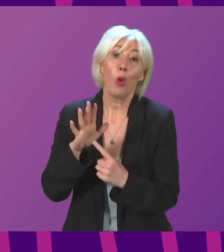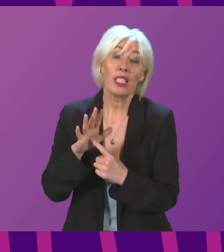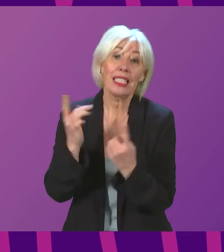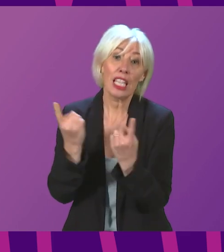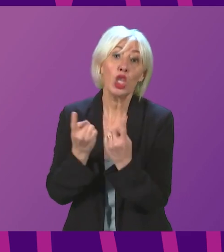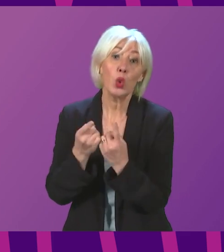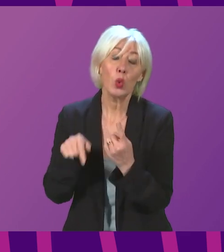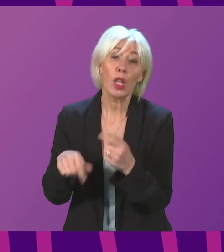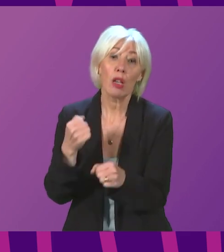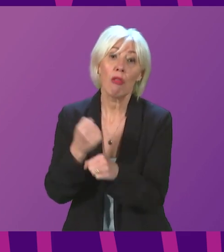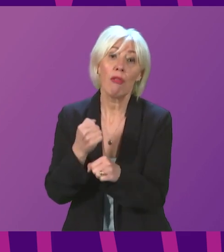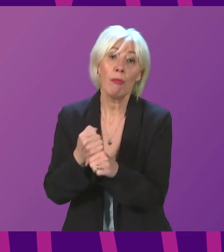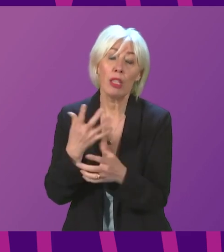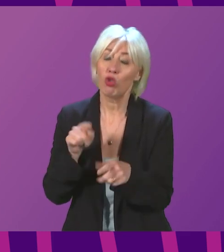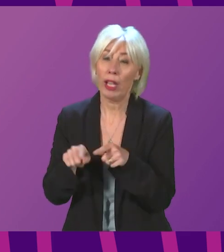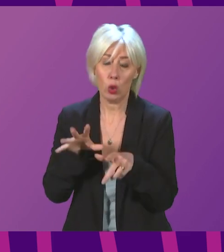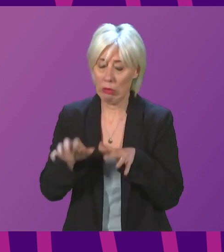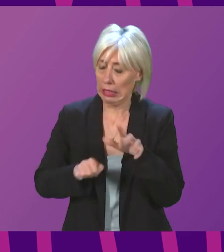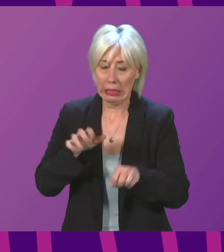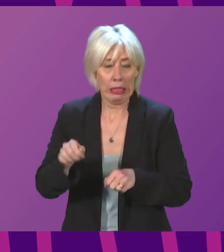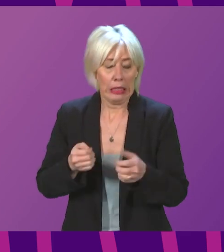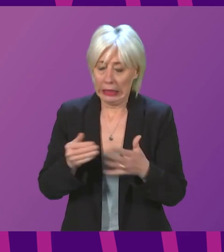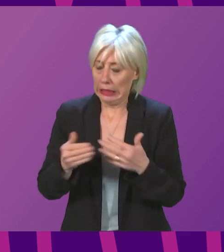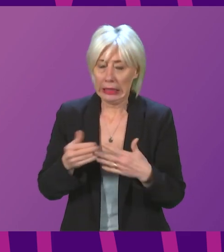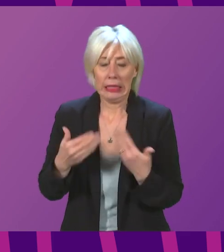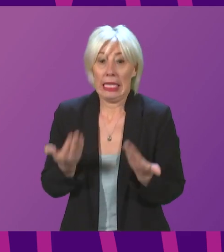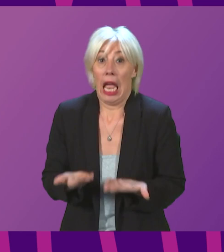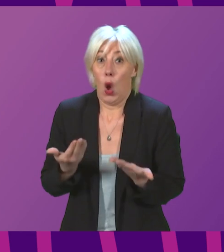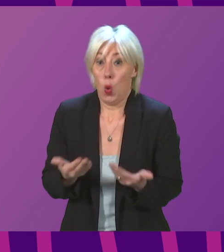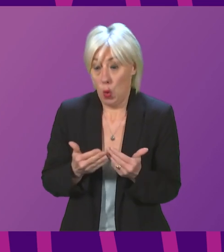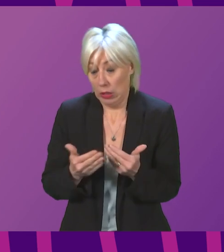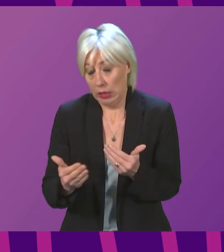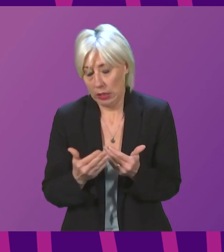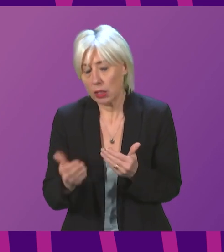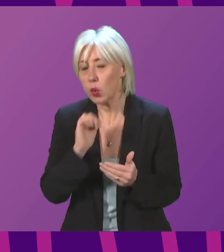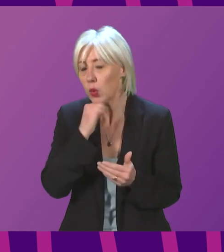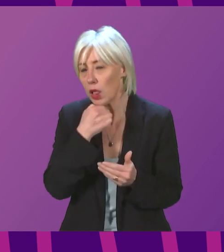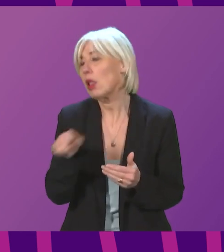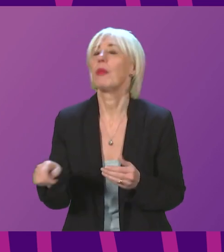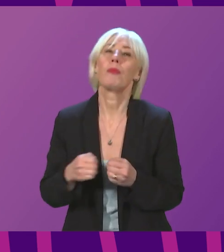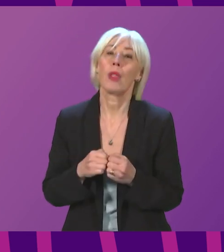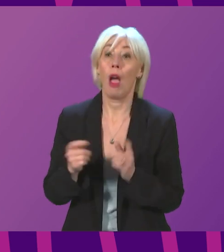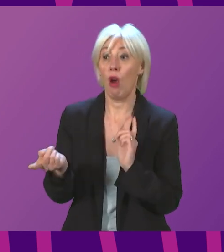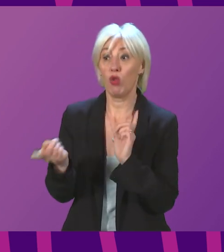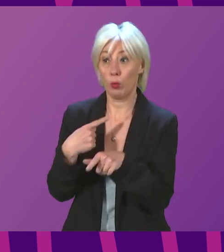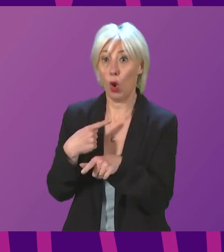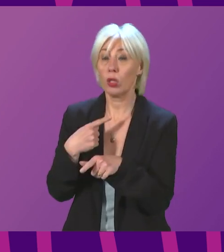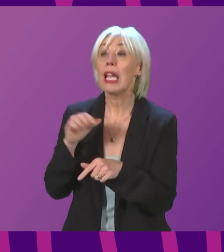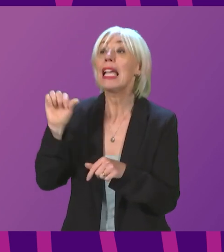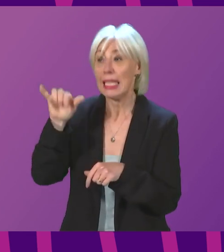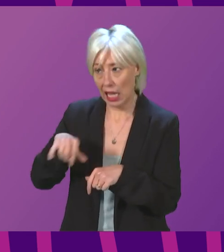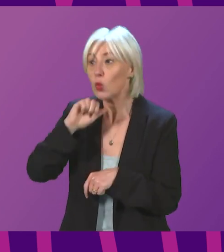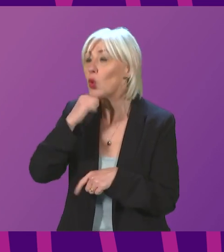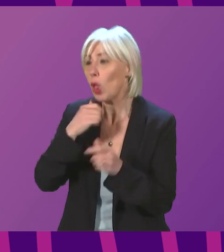that the government is grappling with now and over the days to come. In short answer to the question, yes, we will make